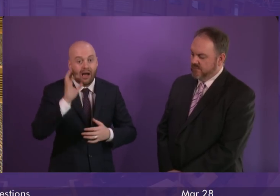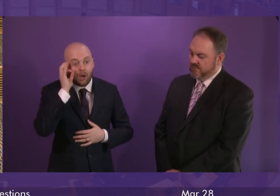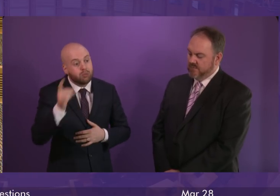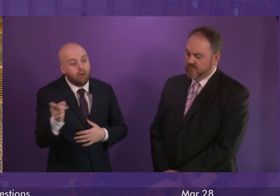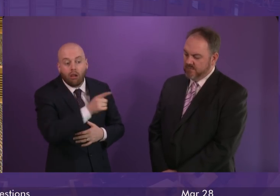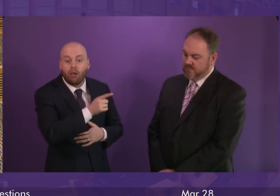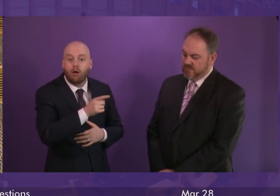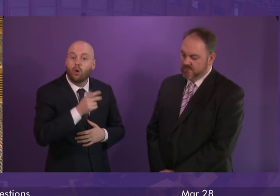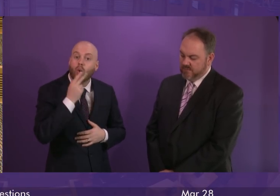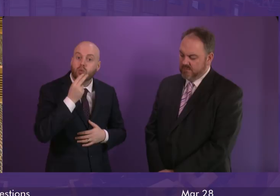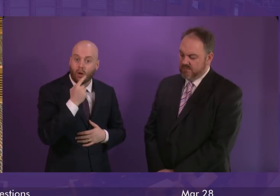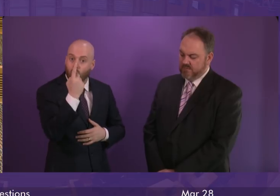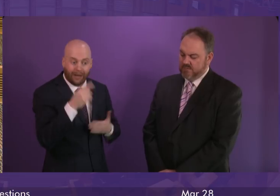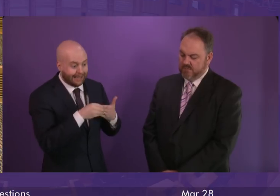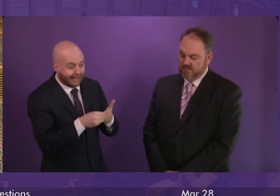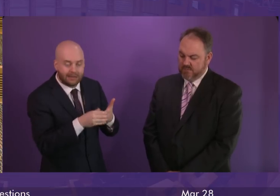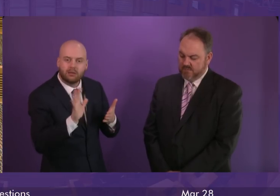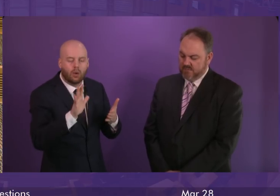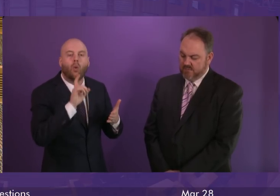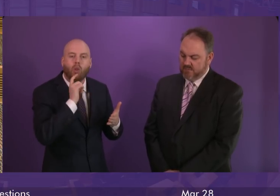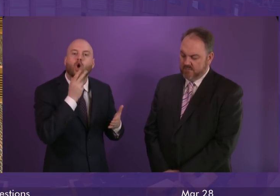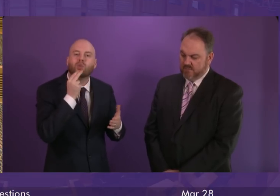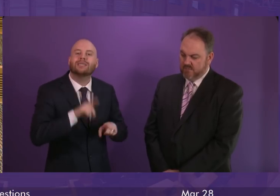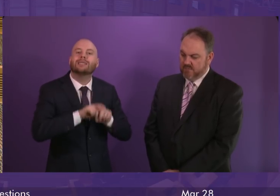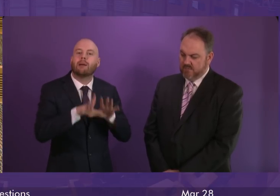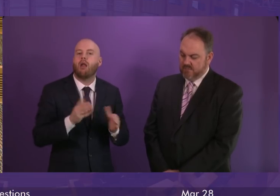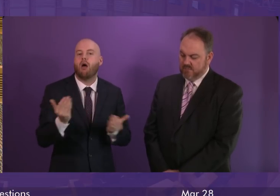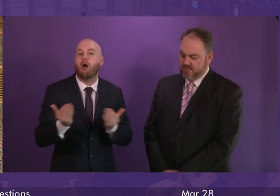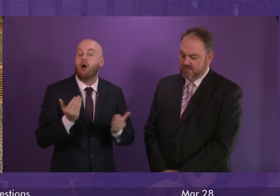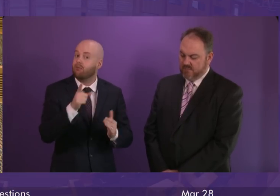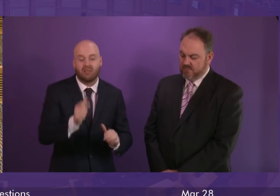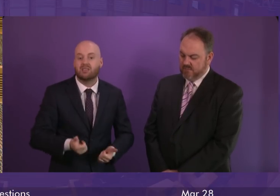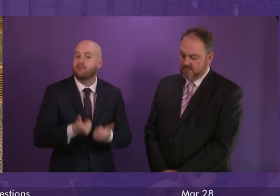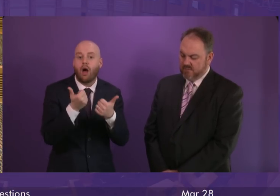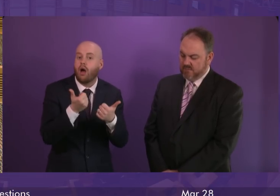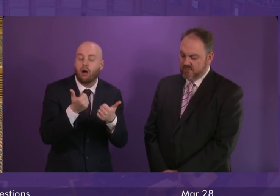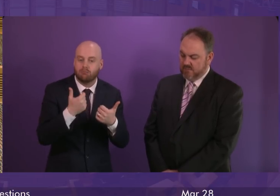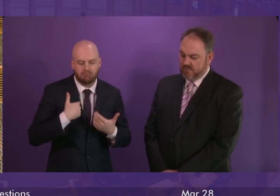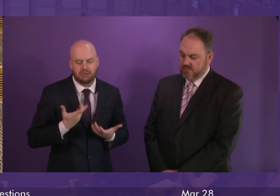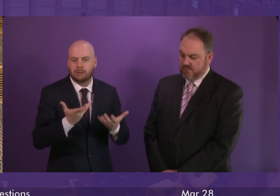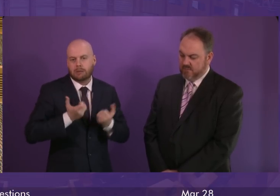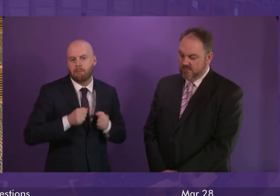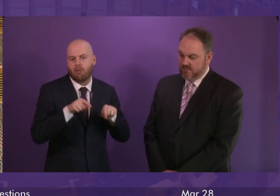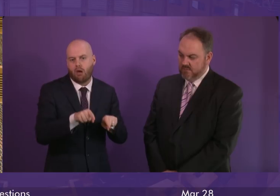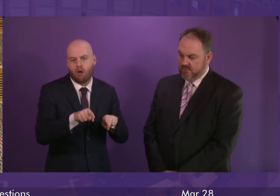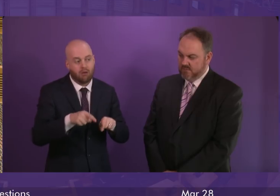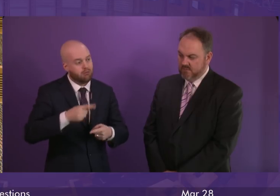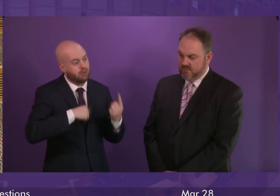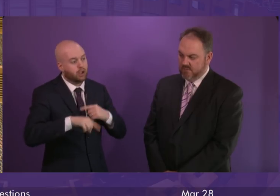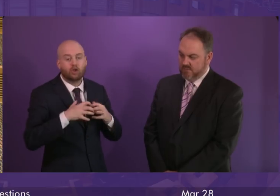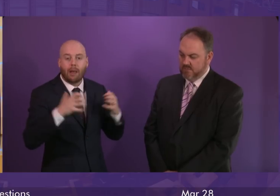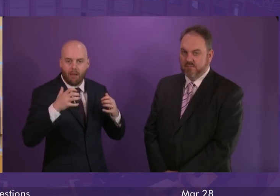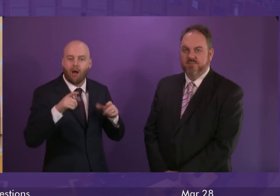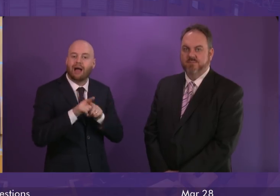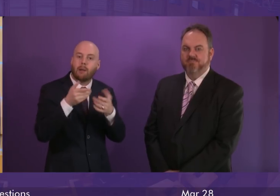not using this specific guidance will be using similar protocols and I think it's important that that assurance is given both to the Chamber and to the wider